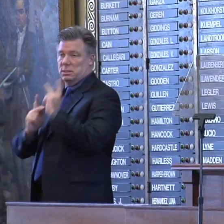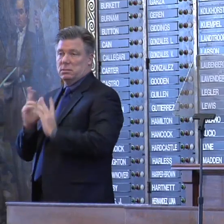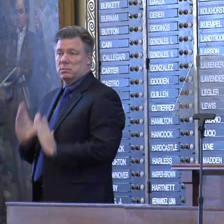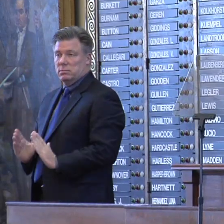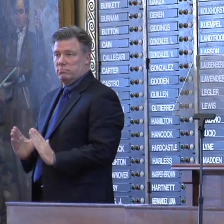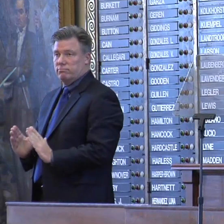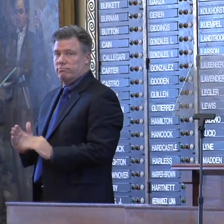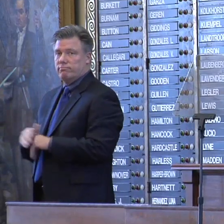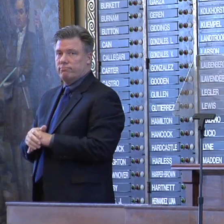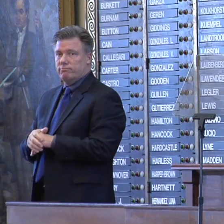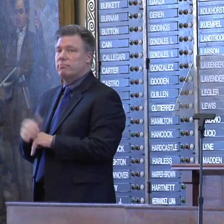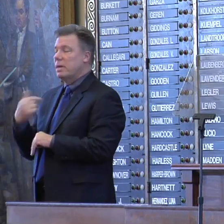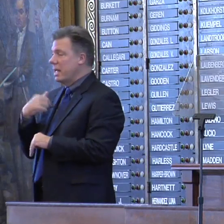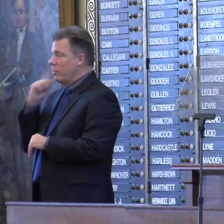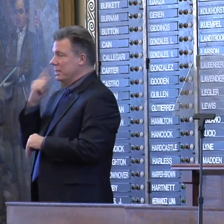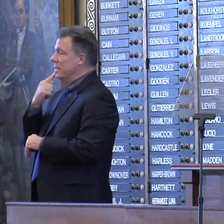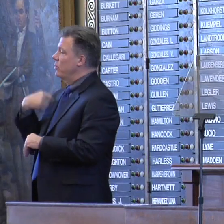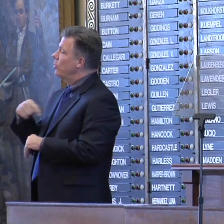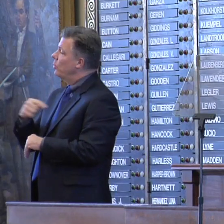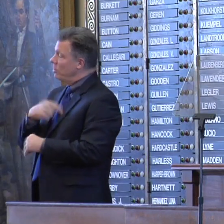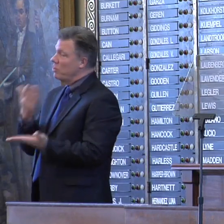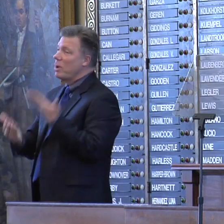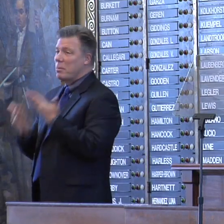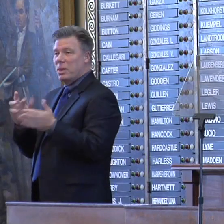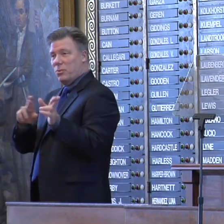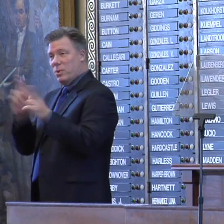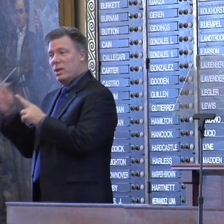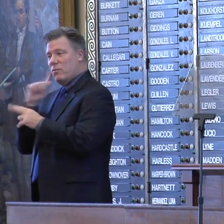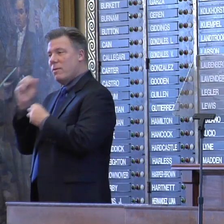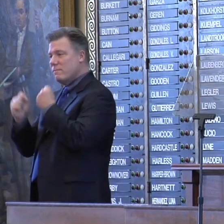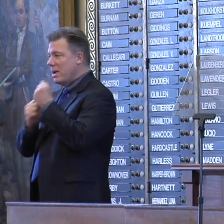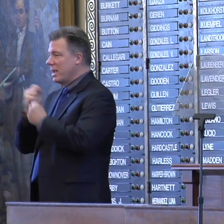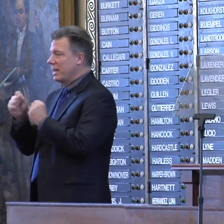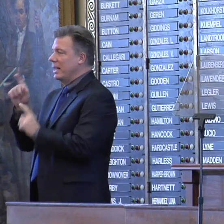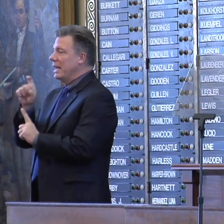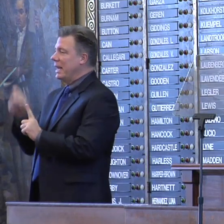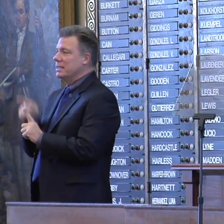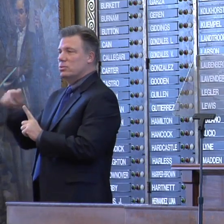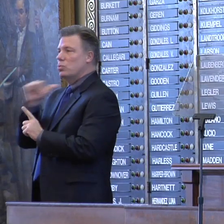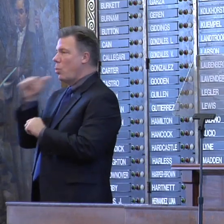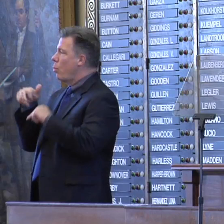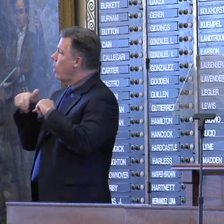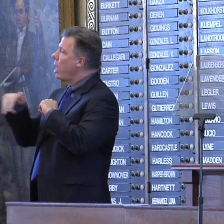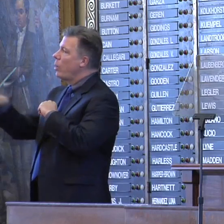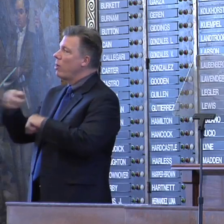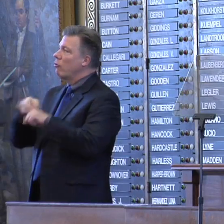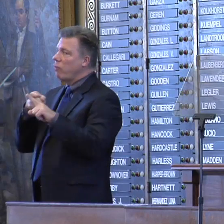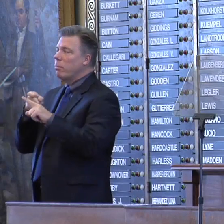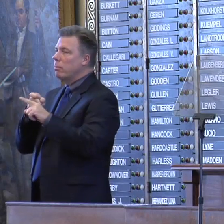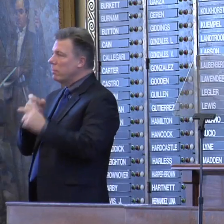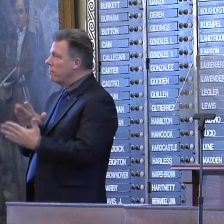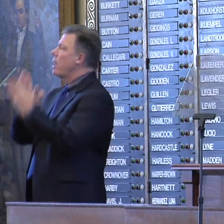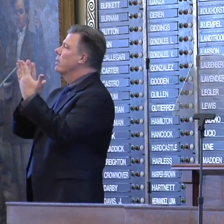Jeff Sum will probably say, we're just spalling for a fight. And I'll admit, Texans rarely walk away from a tussle. But